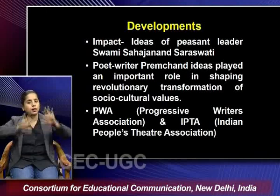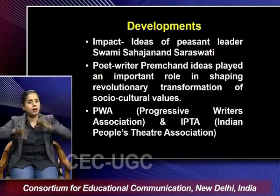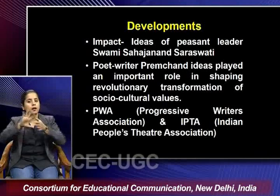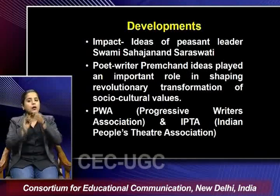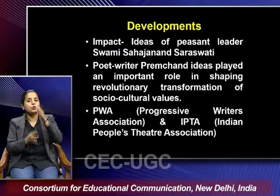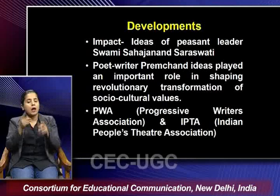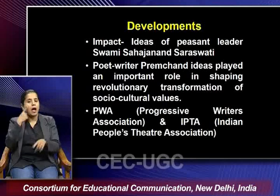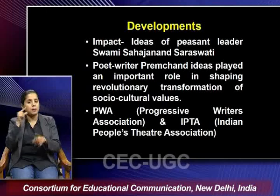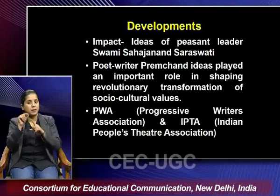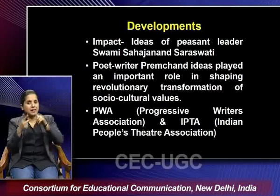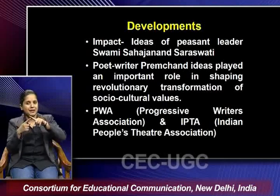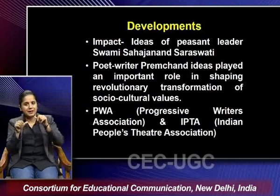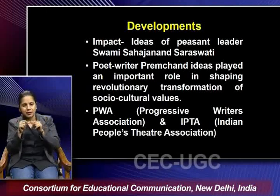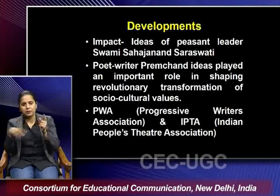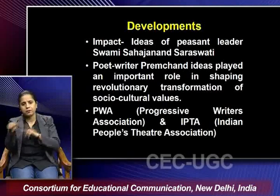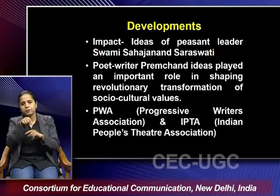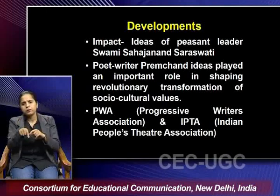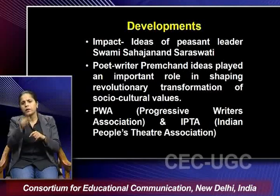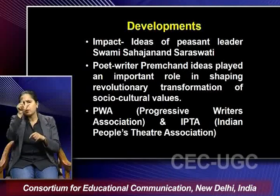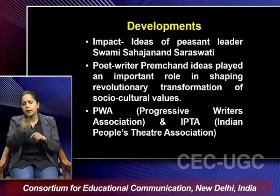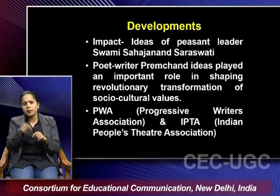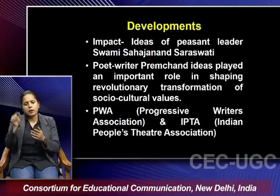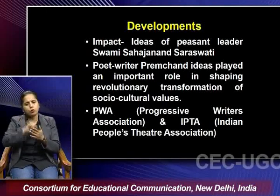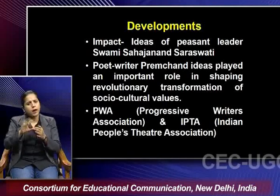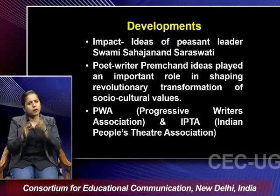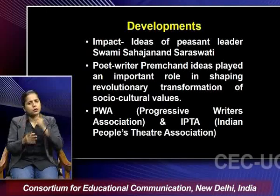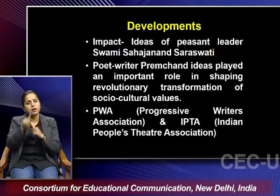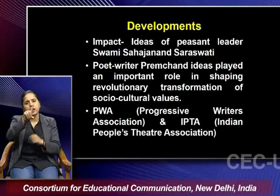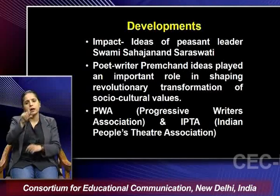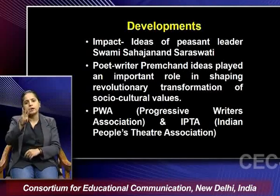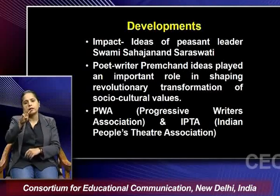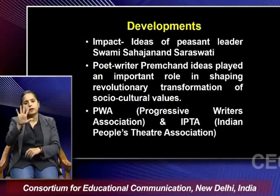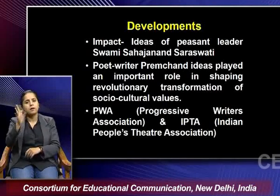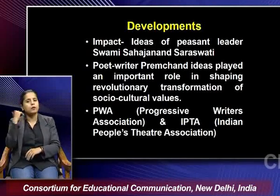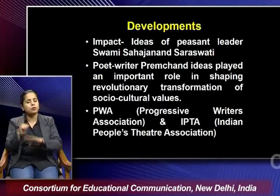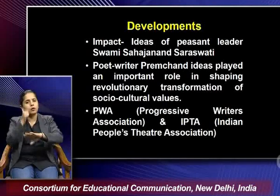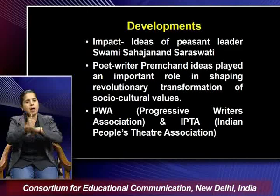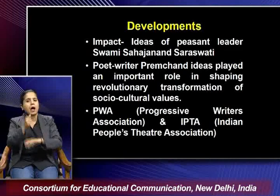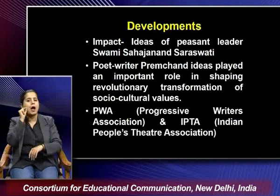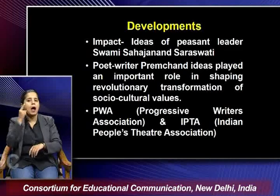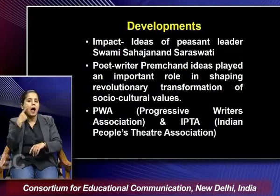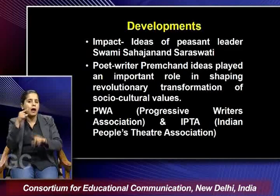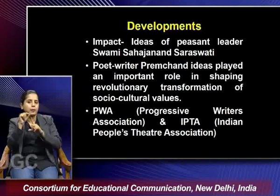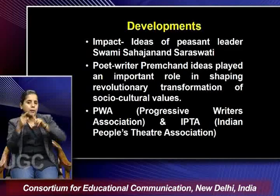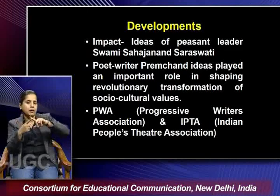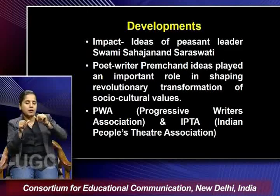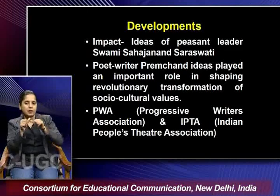Theaters Association. Progressive Writers Association was formed in 1935 and IPTA Indian People's